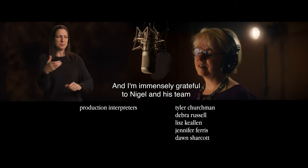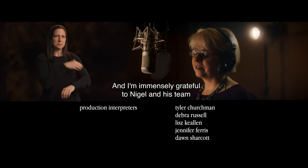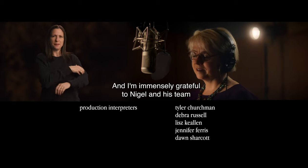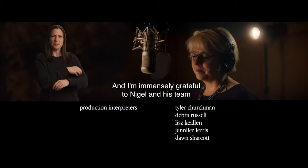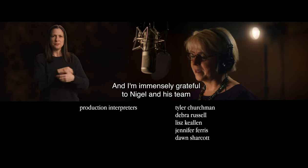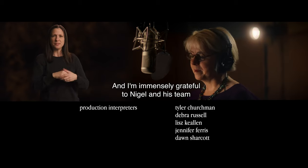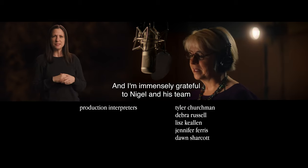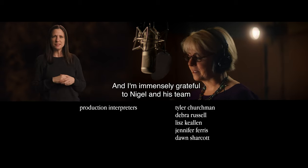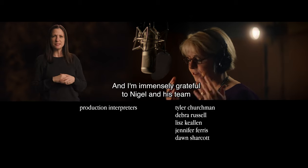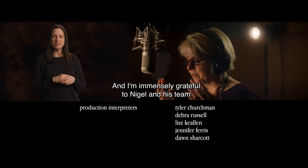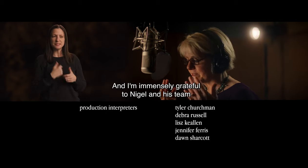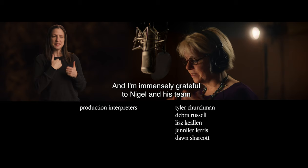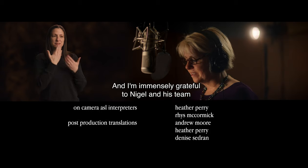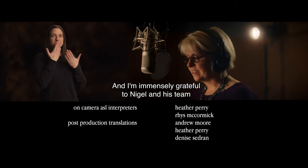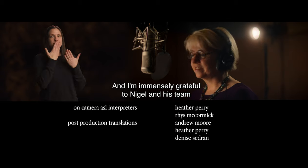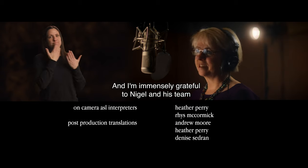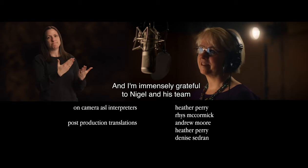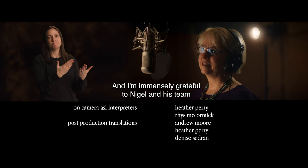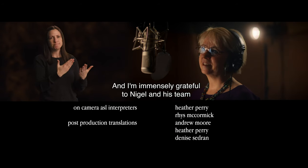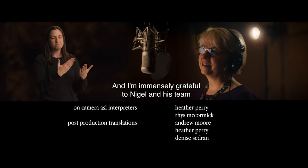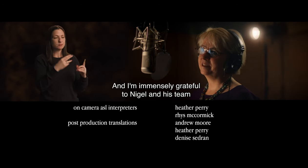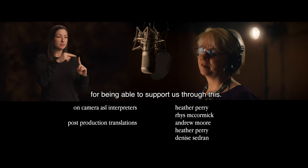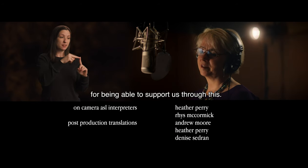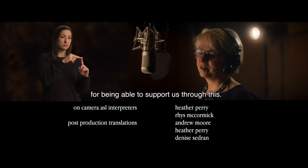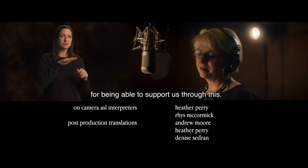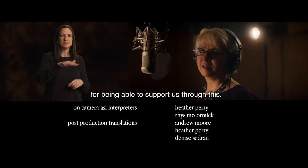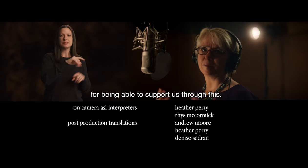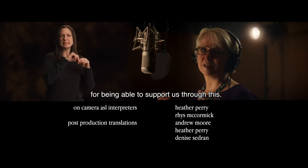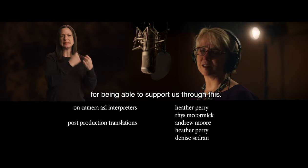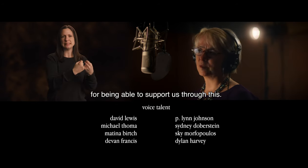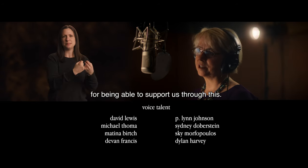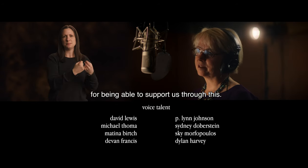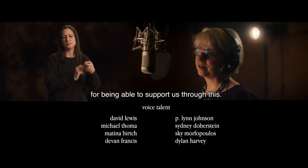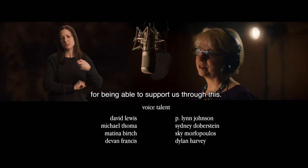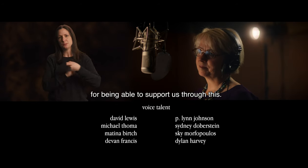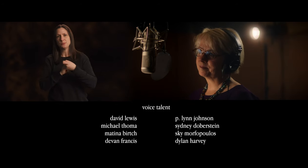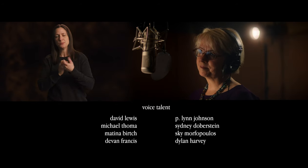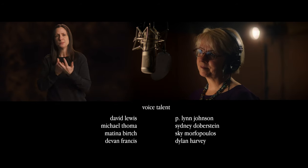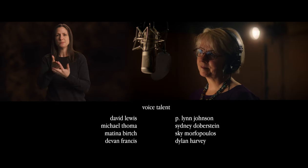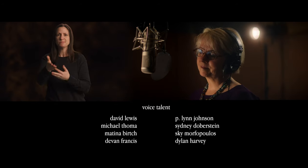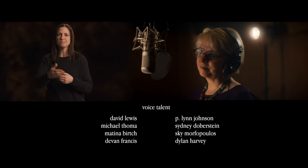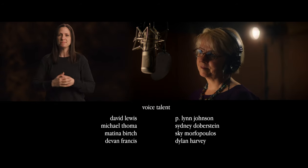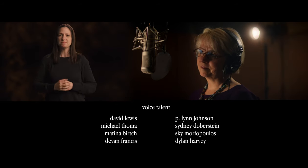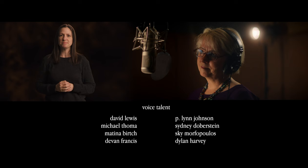immensely grateful to Nigel and his team for being able to support us through this.